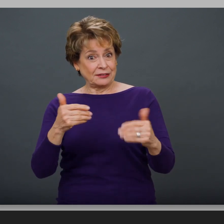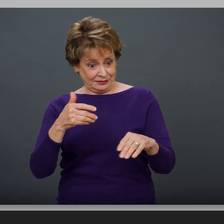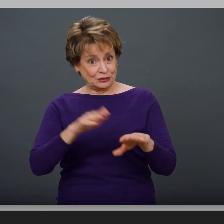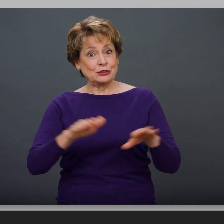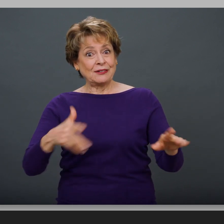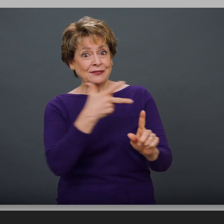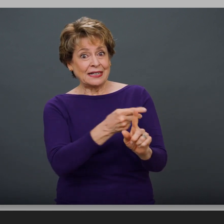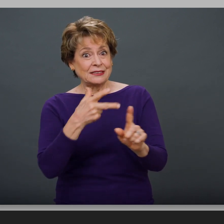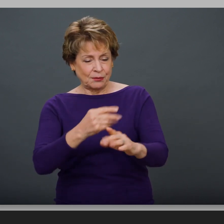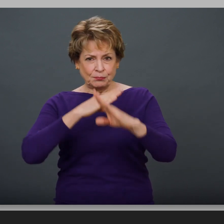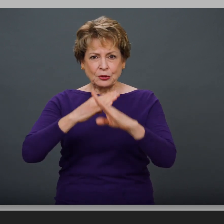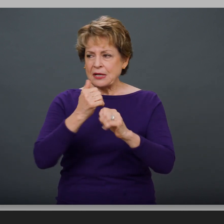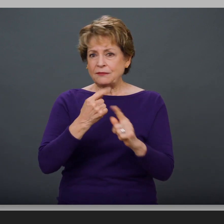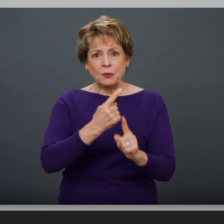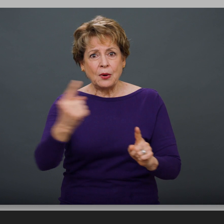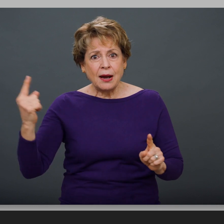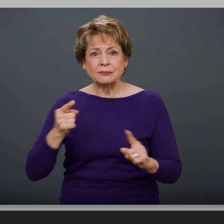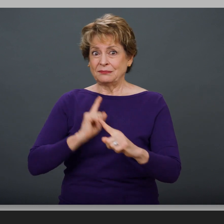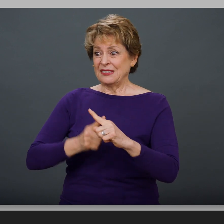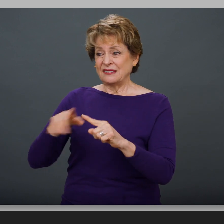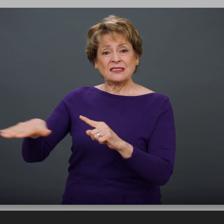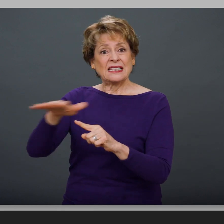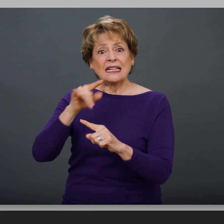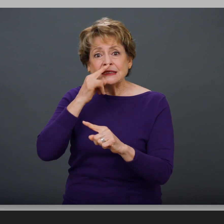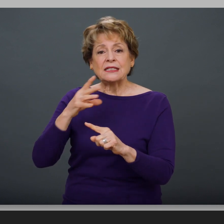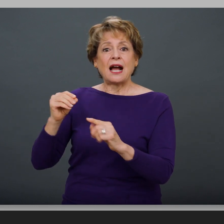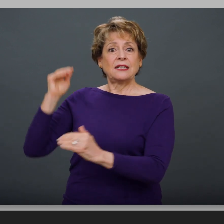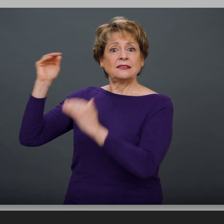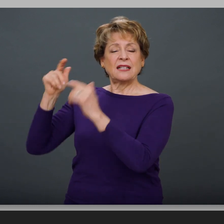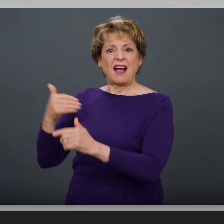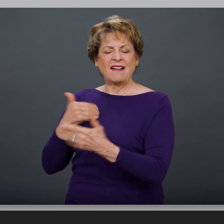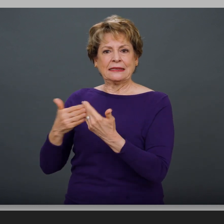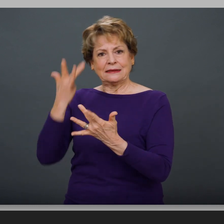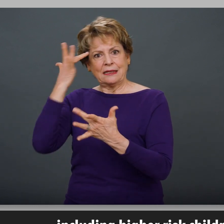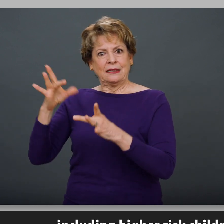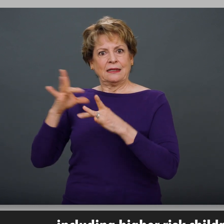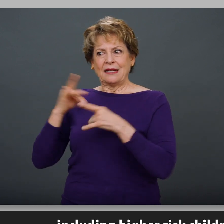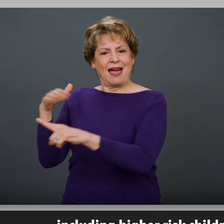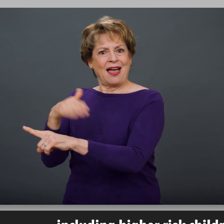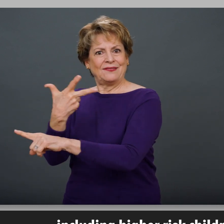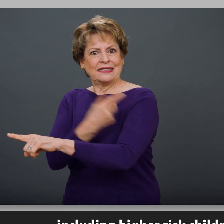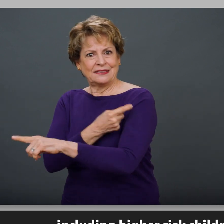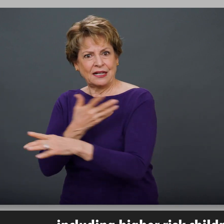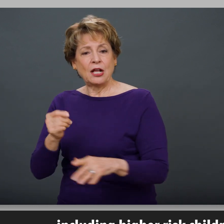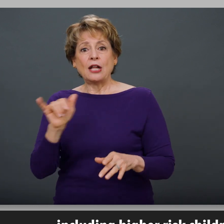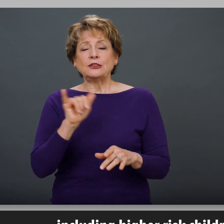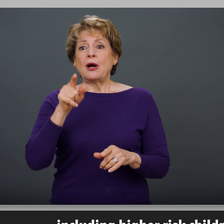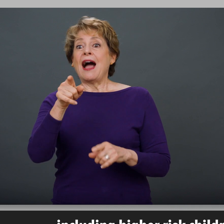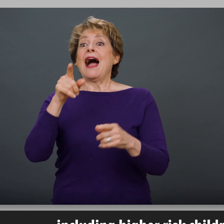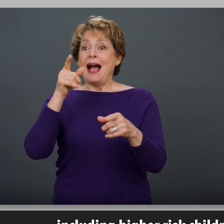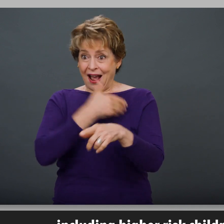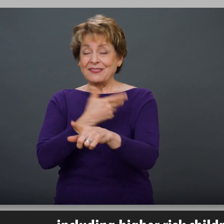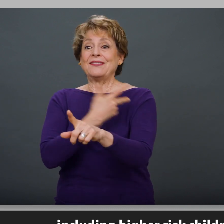illness and hospitalization. Having children vaccinated protects everyone, including higher risk children and